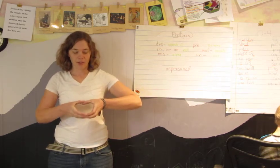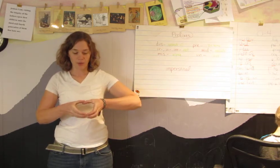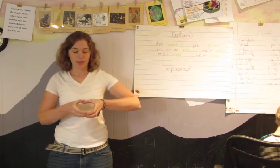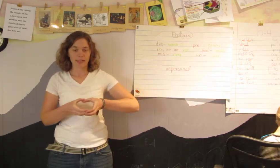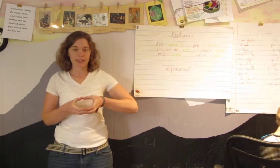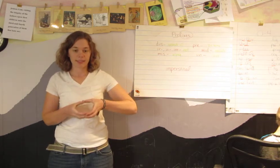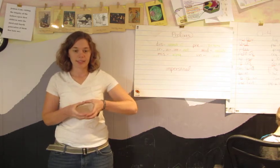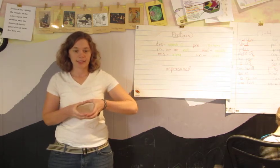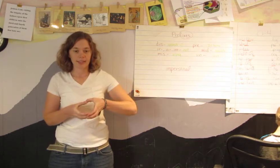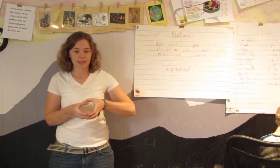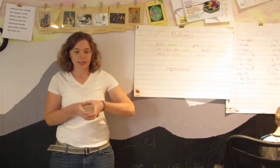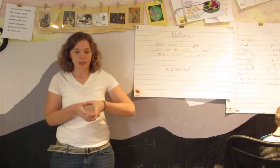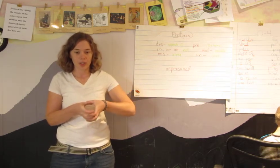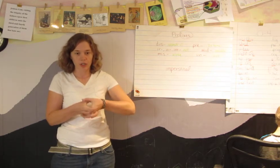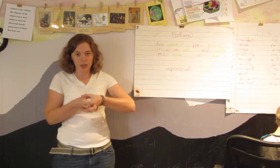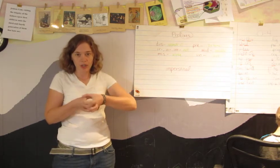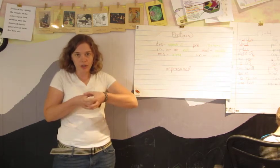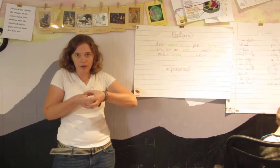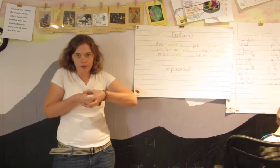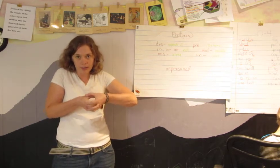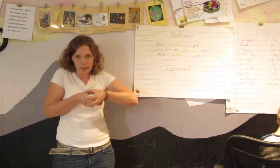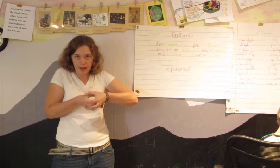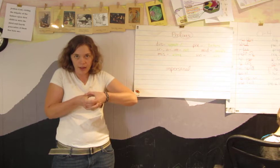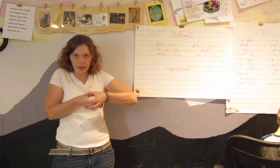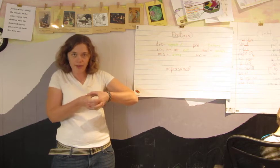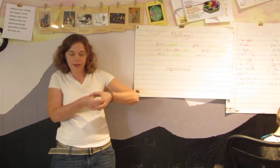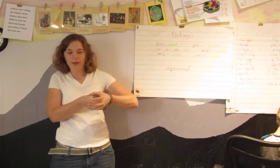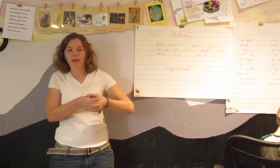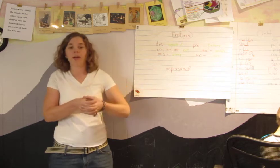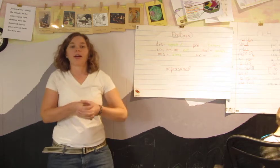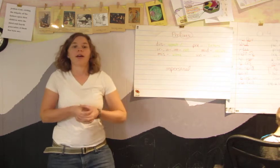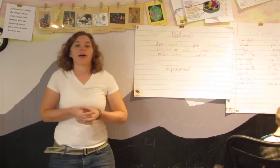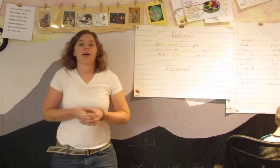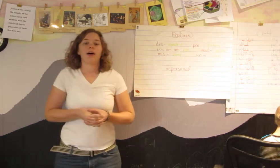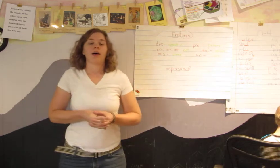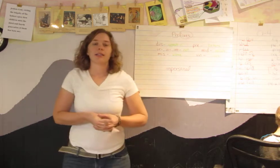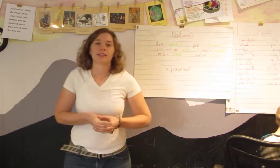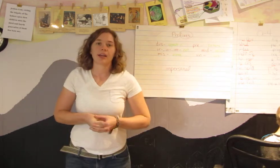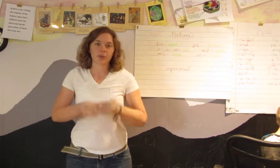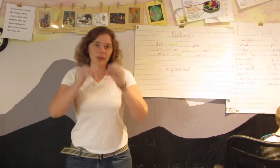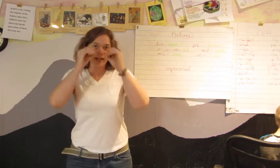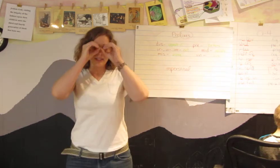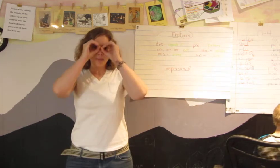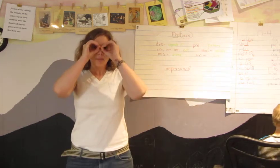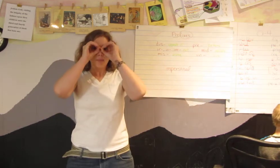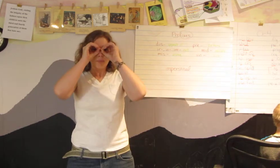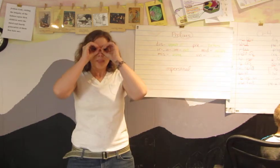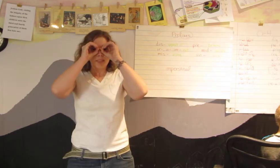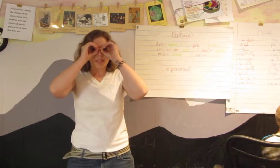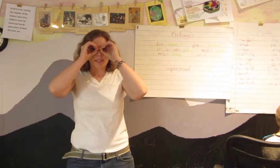nucleus is in the center of the cell cytoplasm because it says